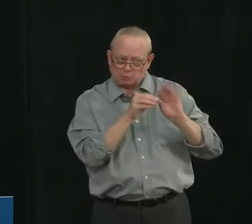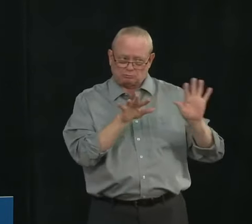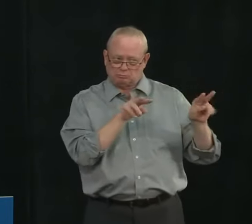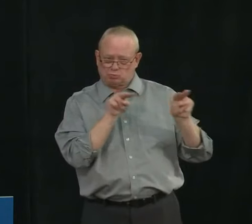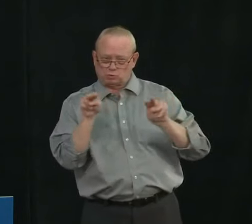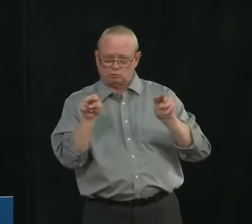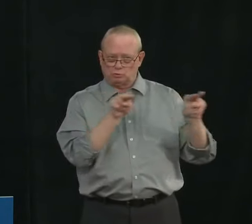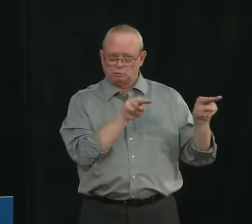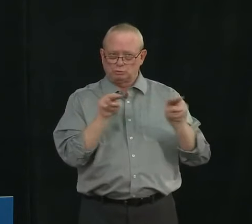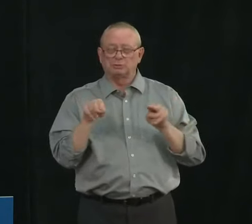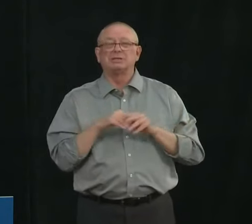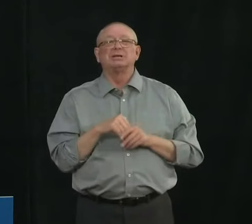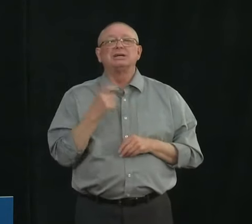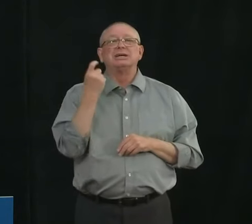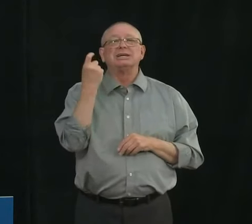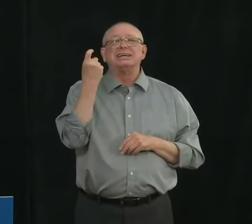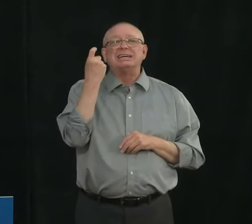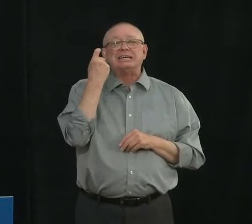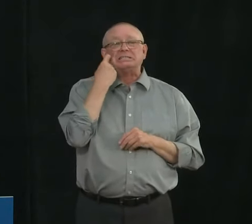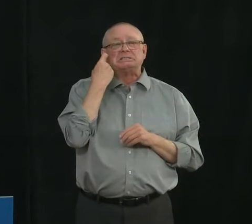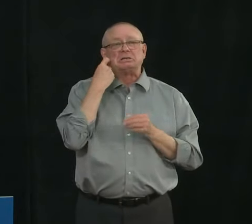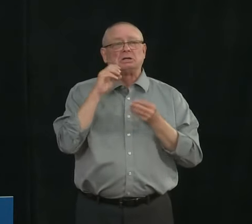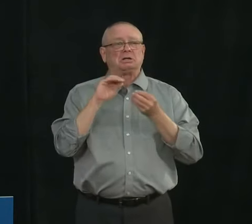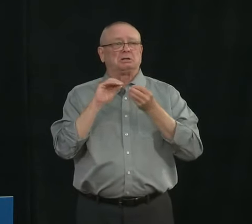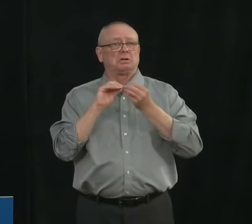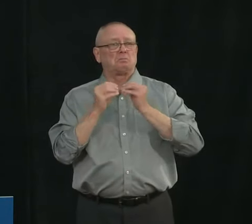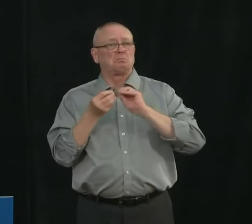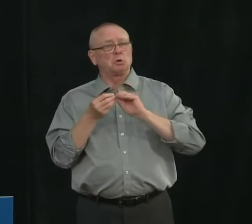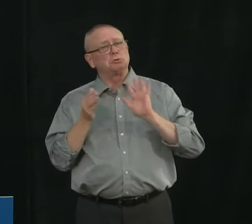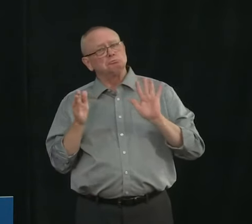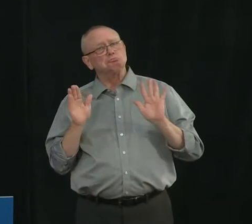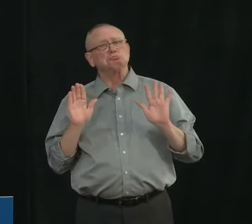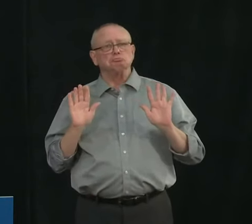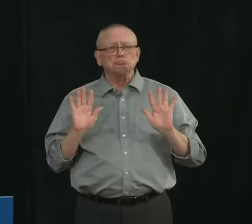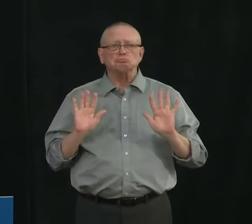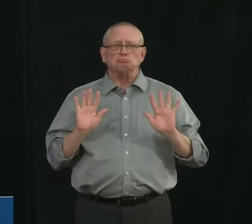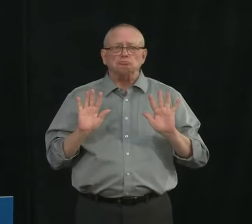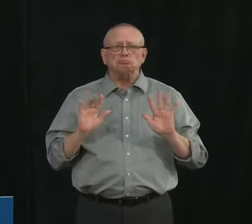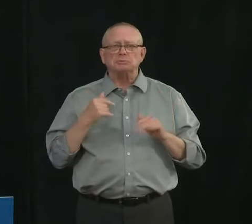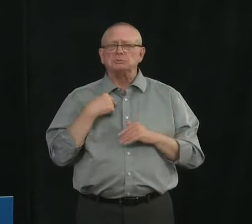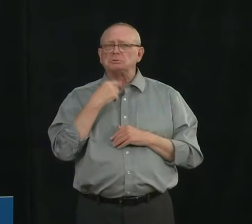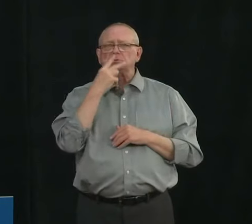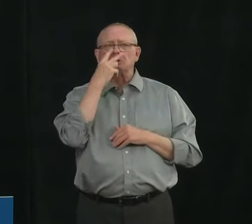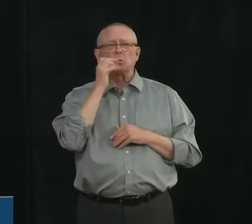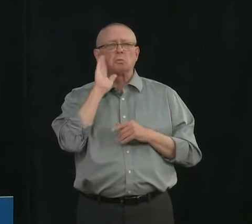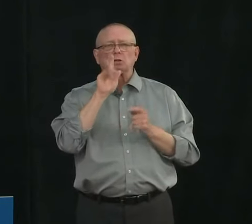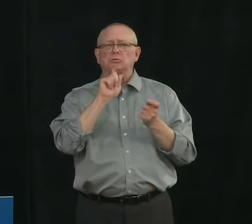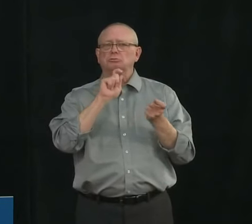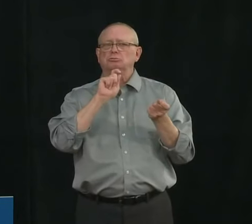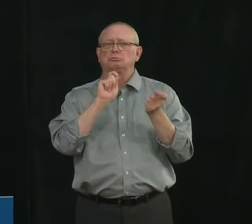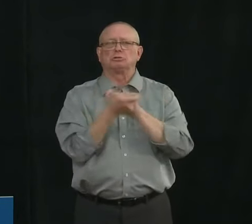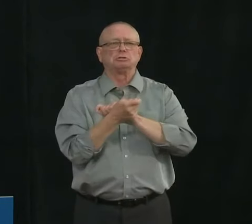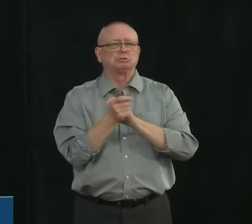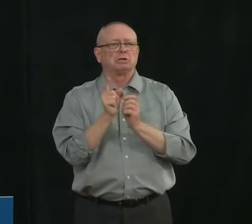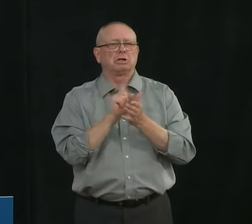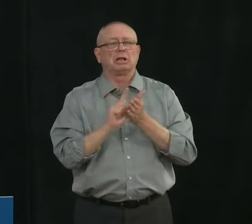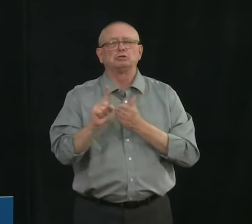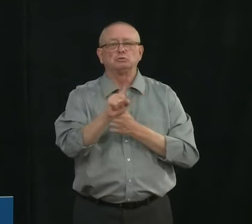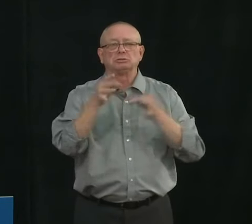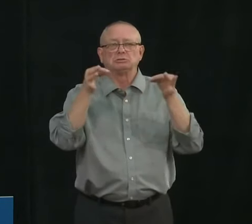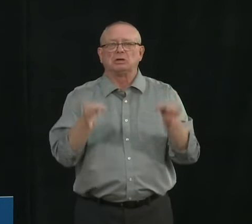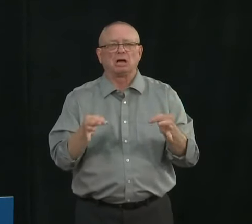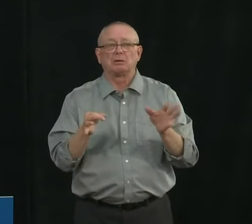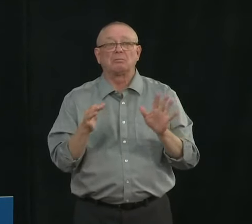change our discussions regarding relaunch again we'll continue to watch that closely and if the situation changes that will always be factored into